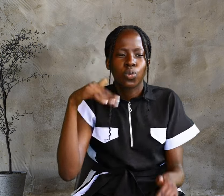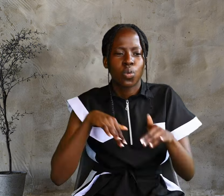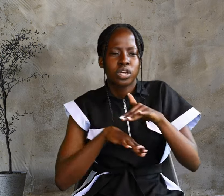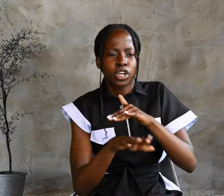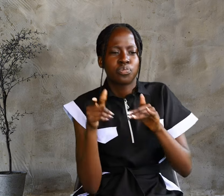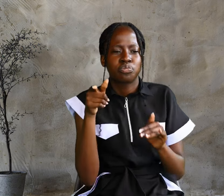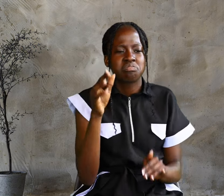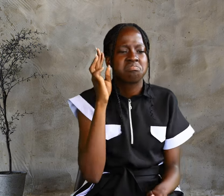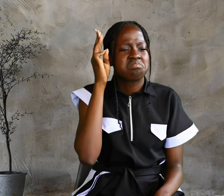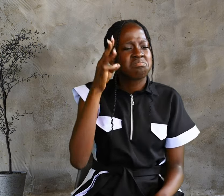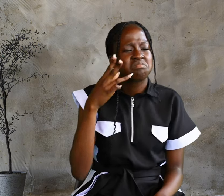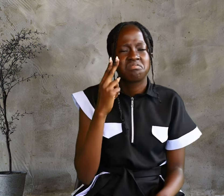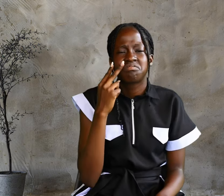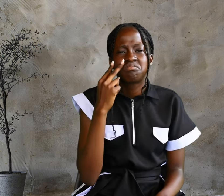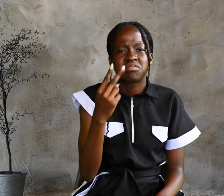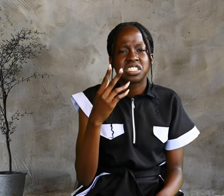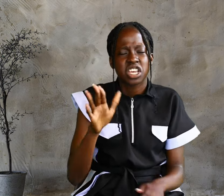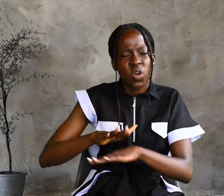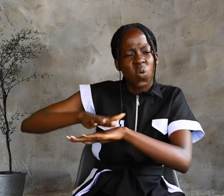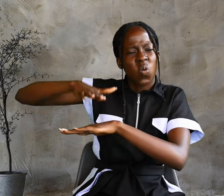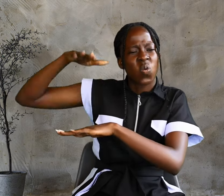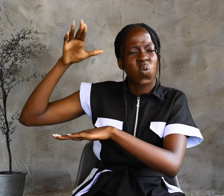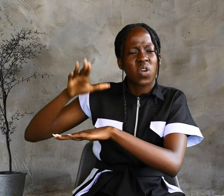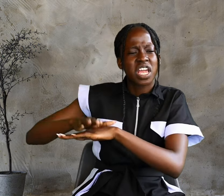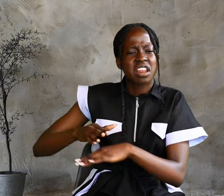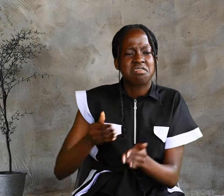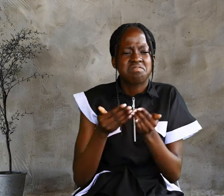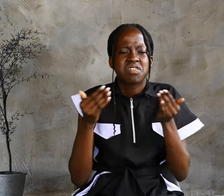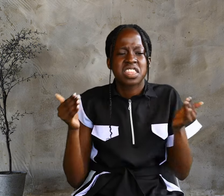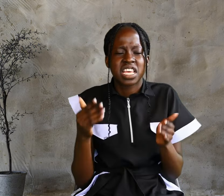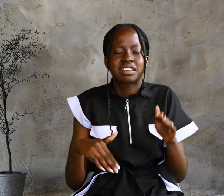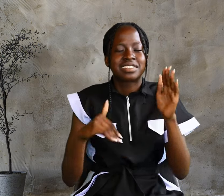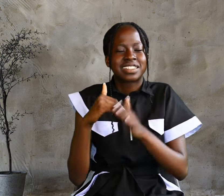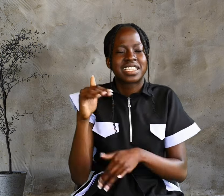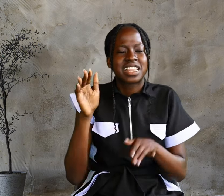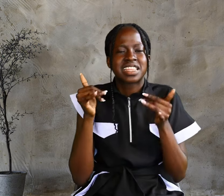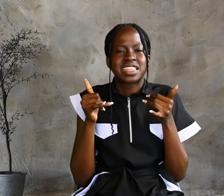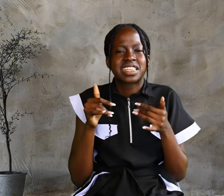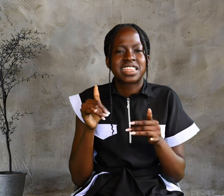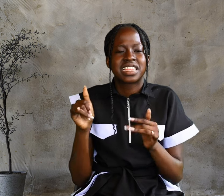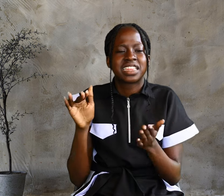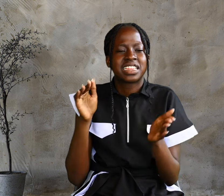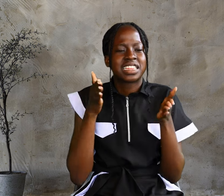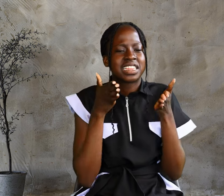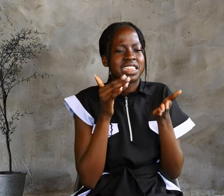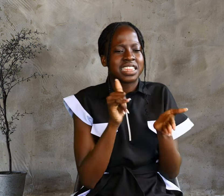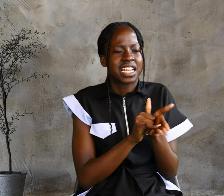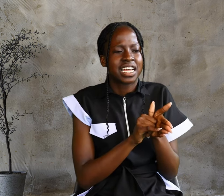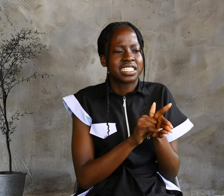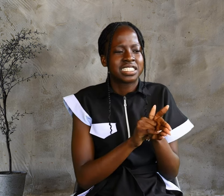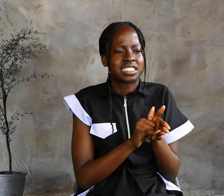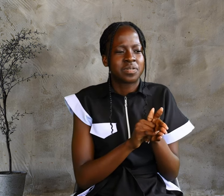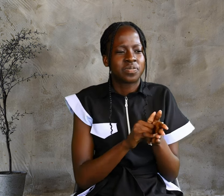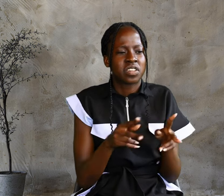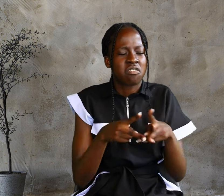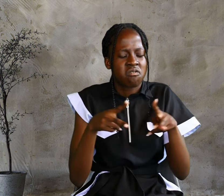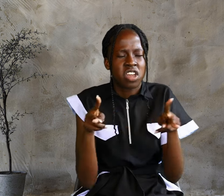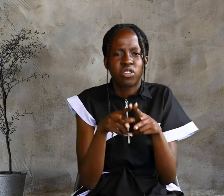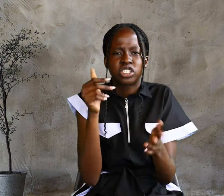greater things than that. He then added, Very truly, I tell you, You